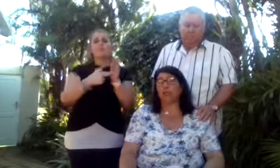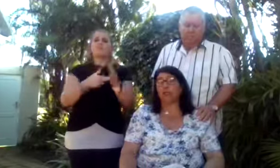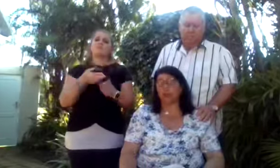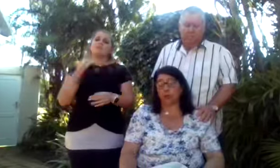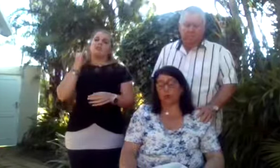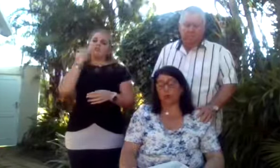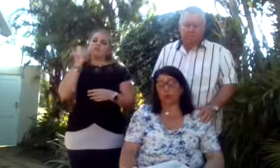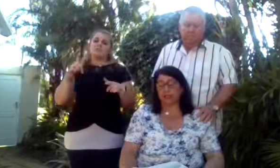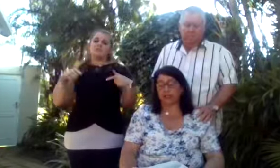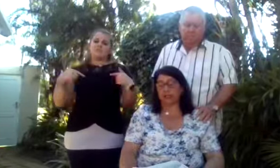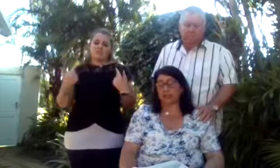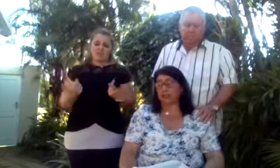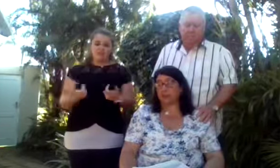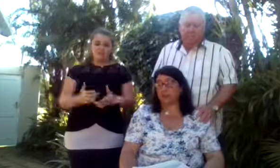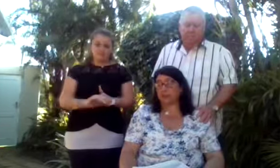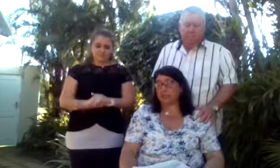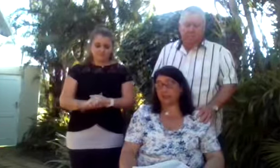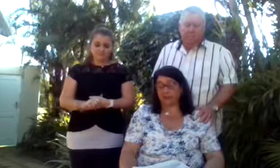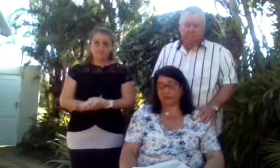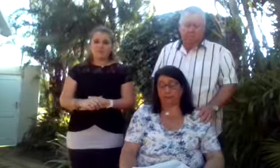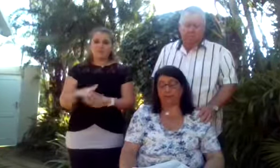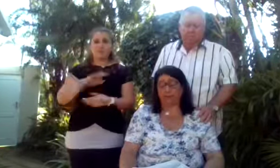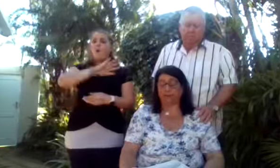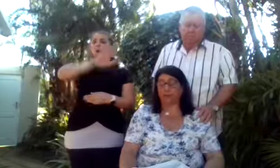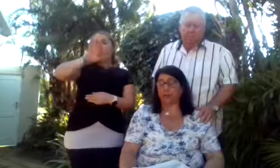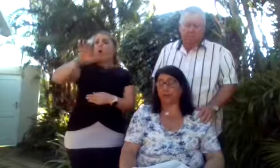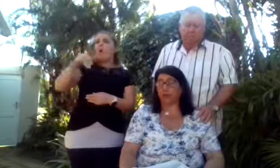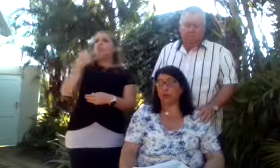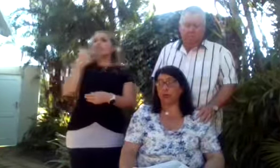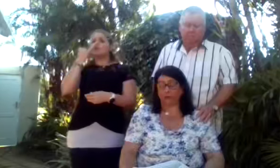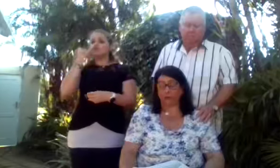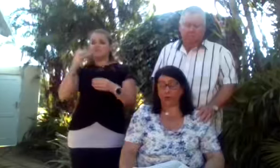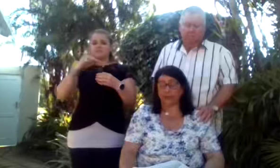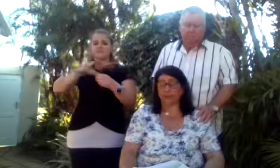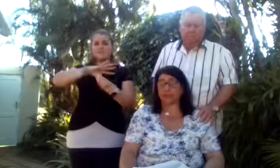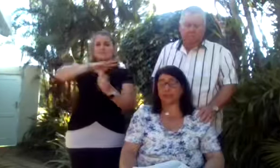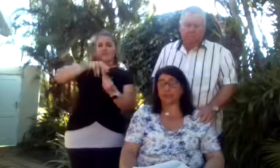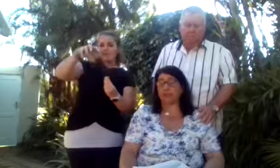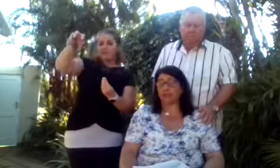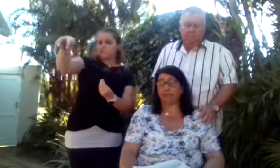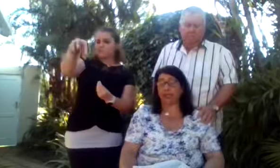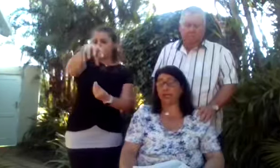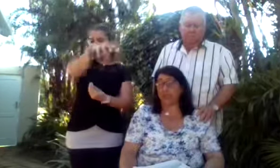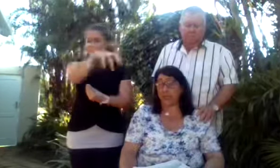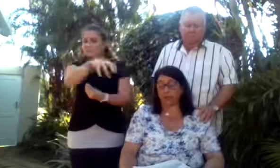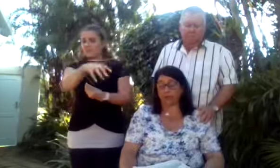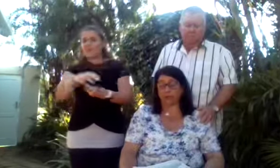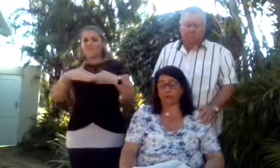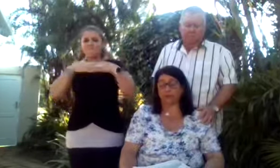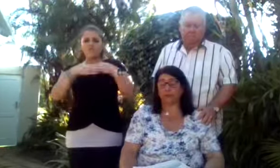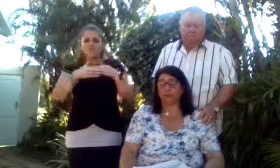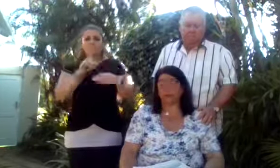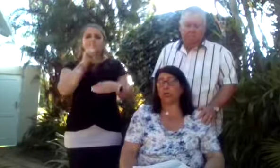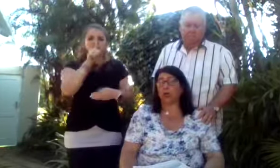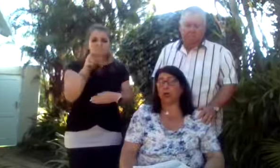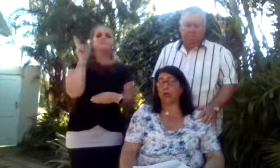To all Jessica's extended family, her friends, deaf and hearing,